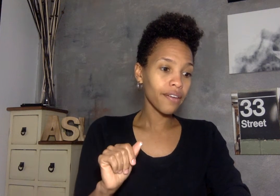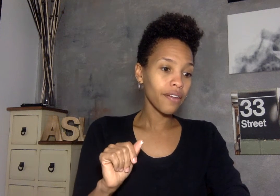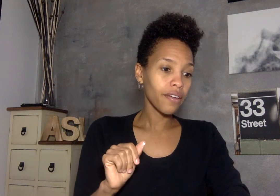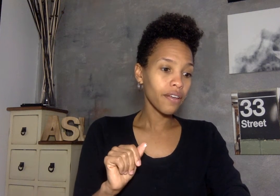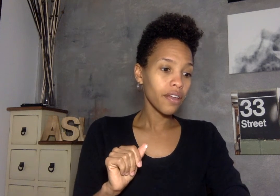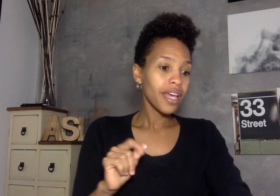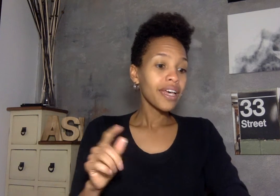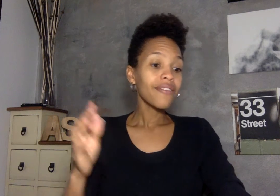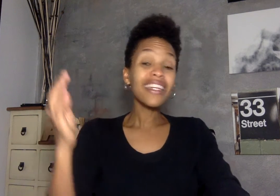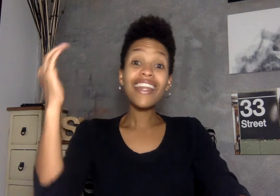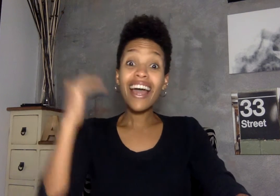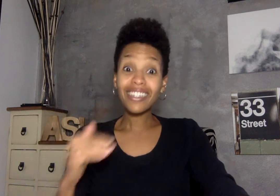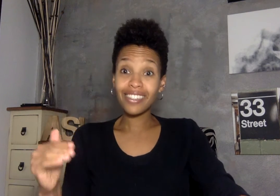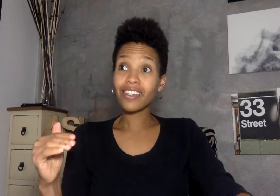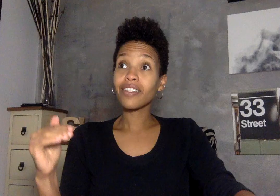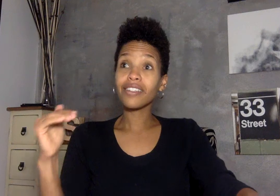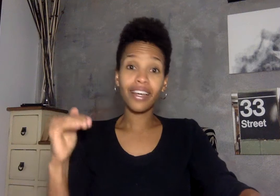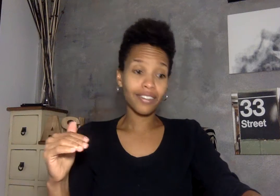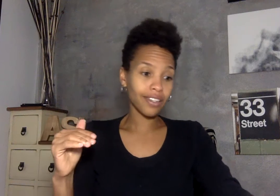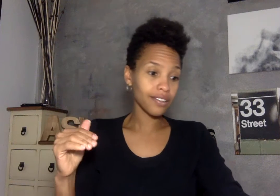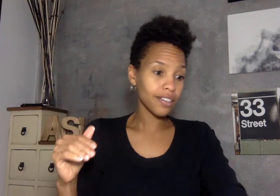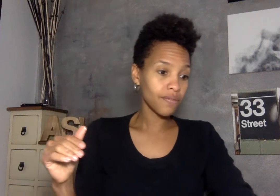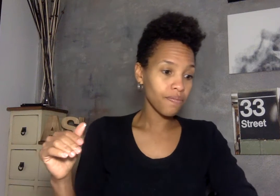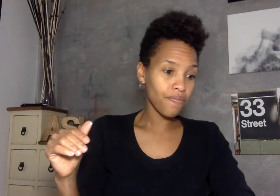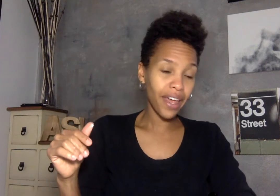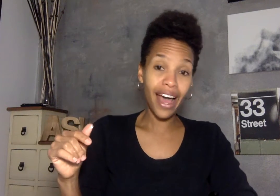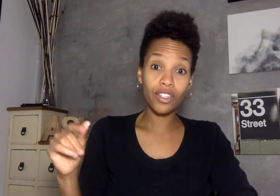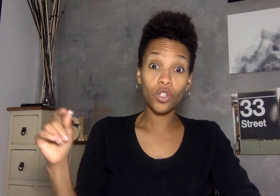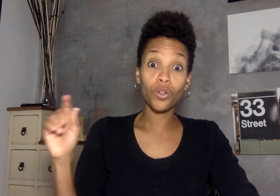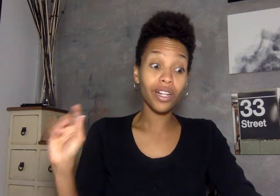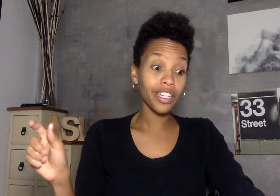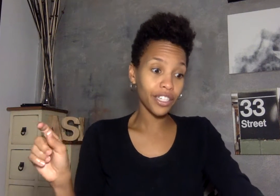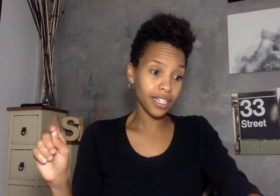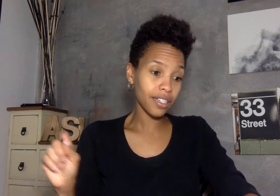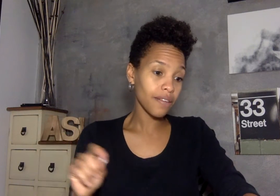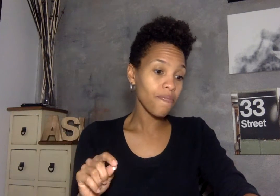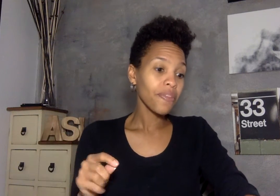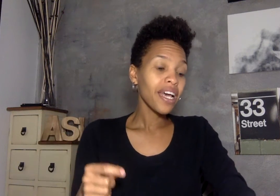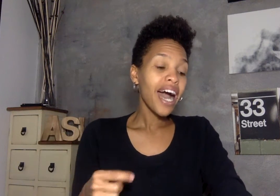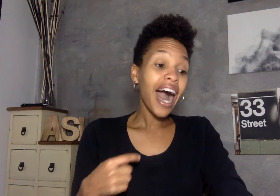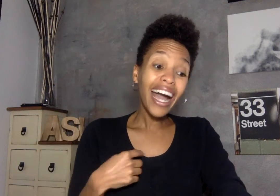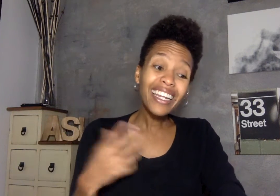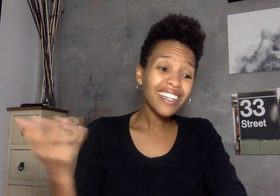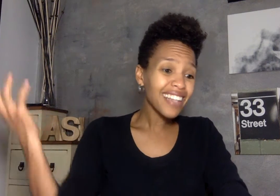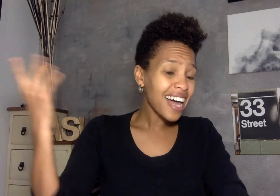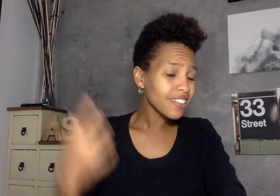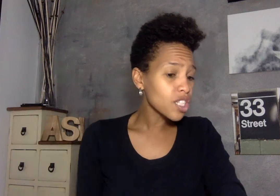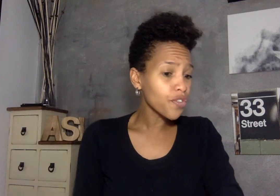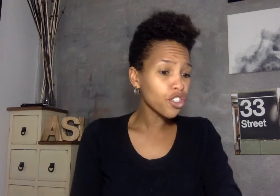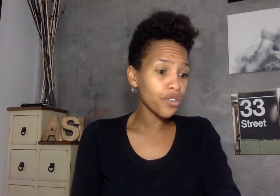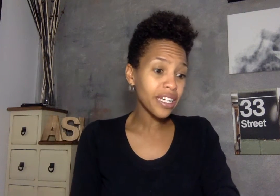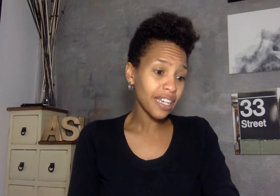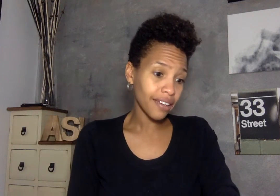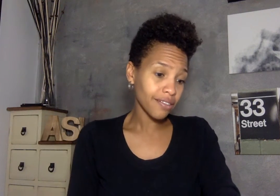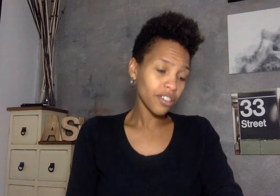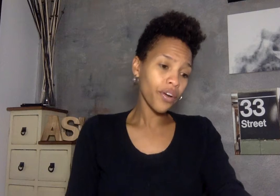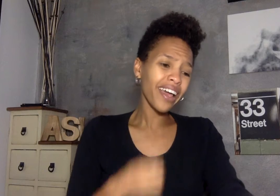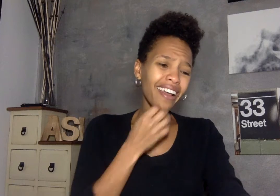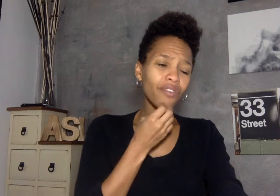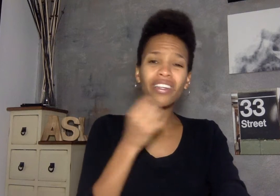okay the next sentence that has the word clear in it i need glasses for drinking all right and i really